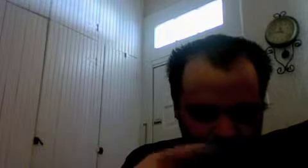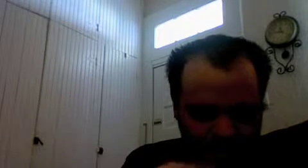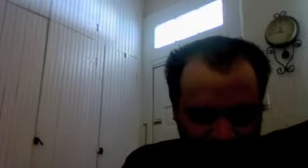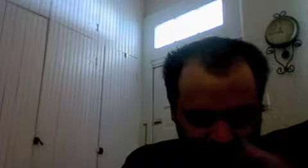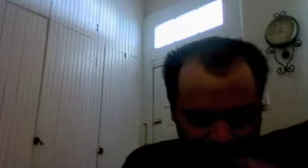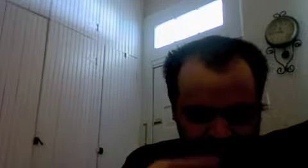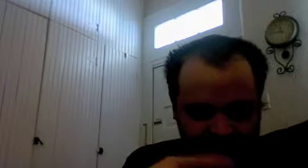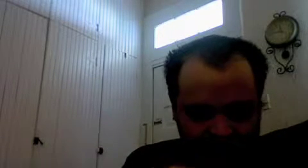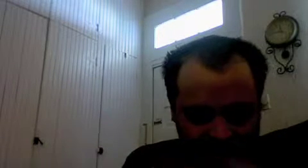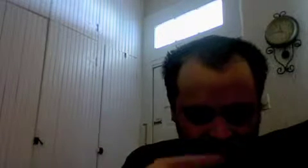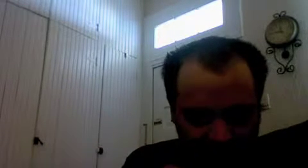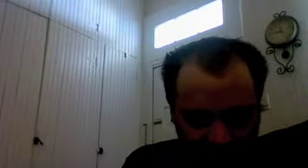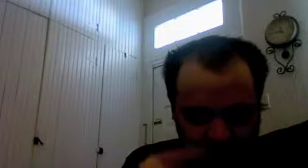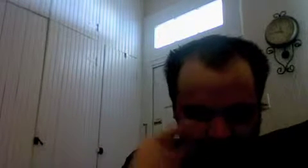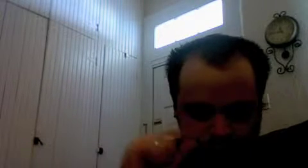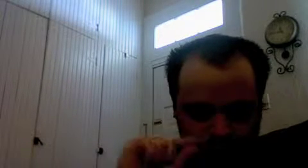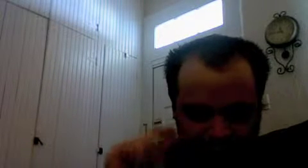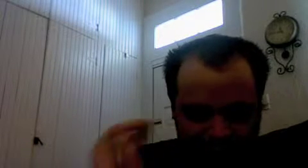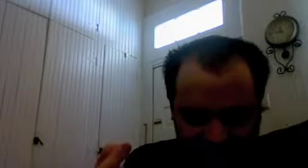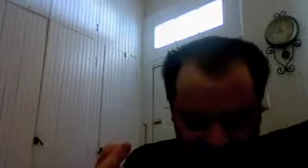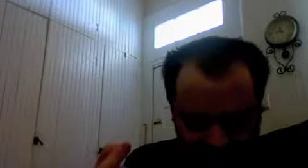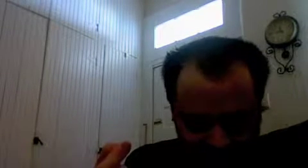reflection in otherness within itself